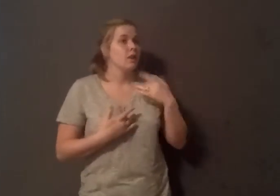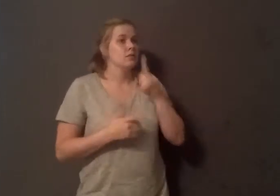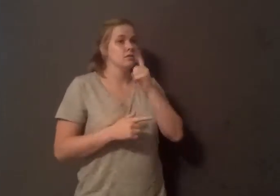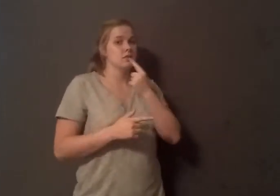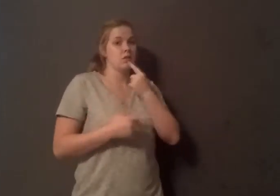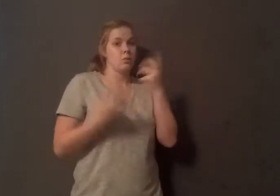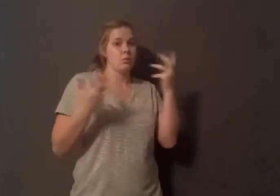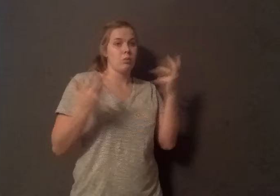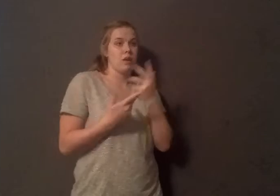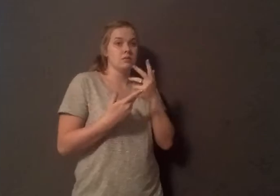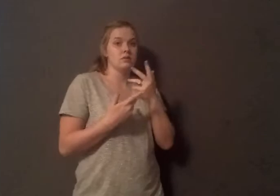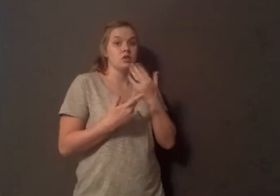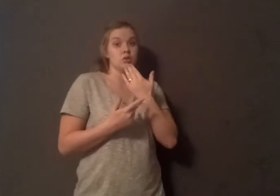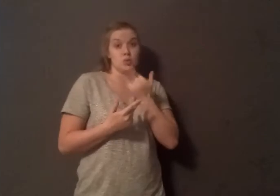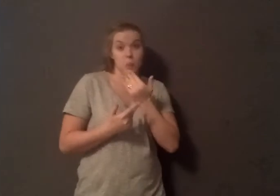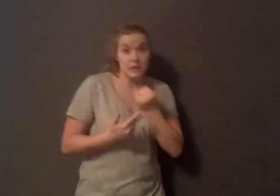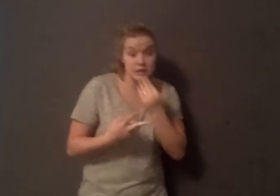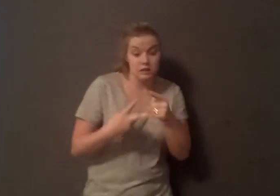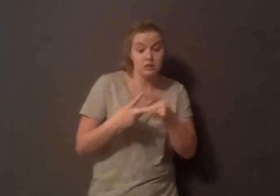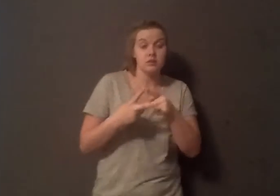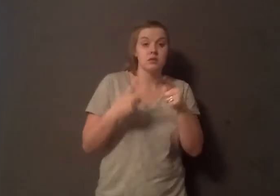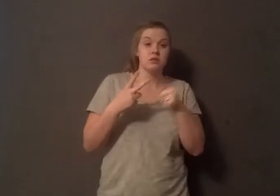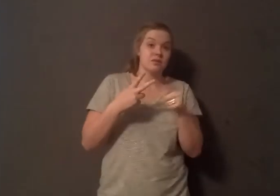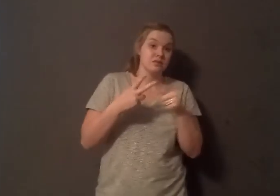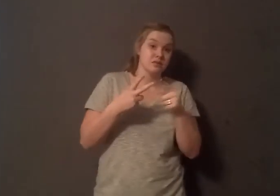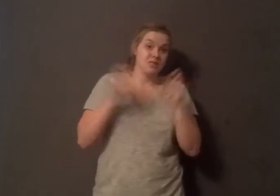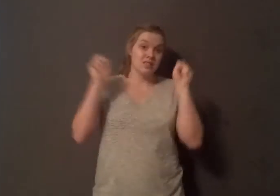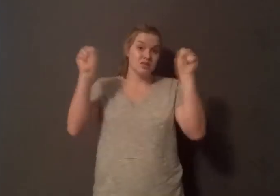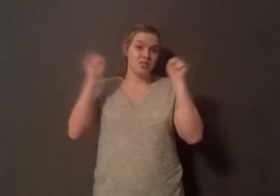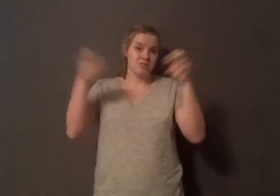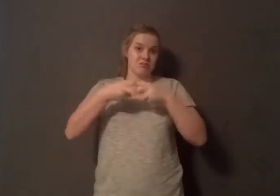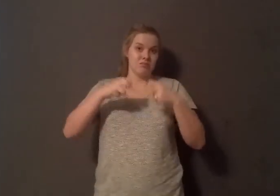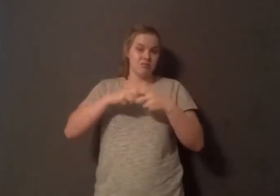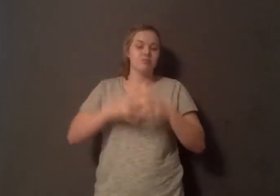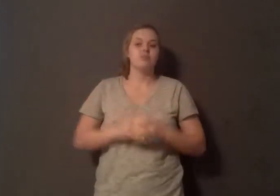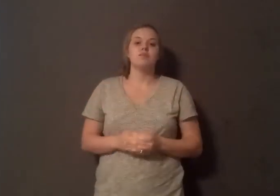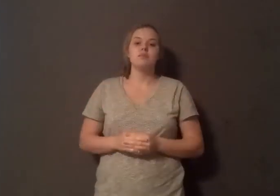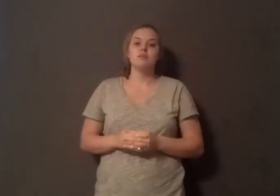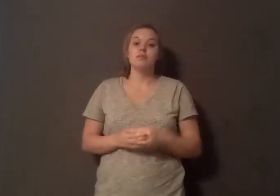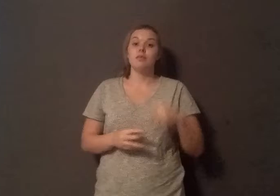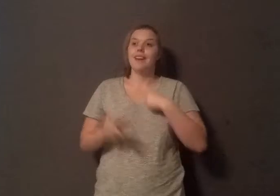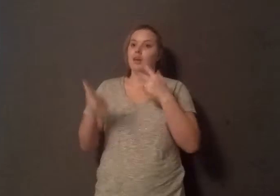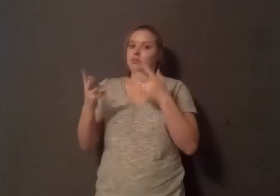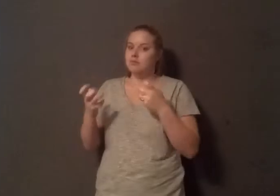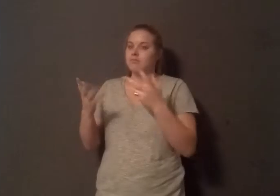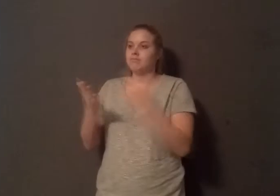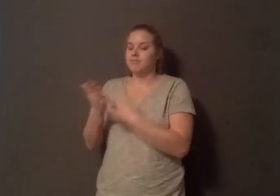wanted to talk with an actual expert on the role of diet and diabetes. I went to speak with premier physician, diabetes expert, and researcher, Dr. Neil